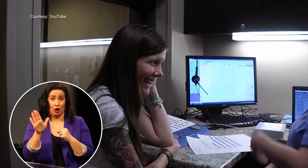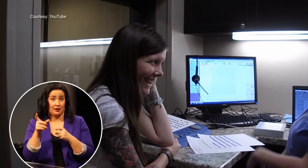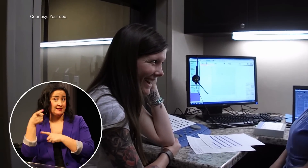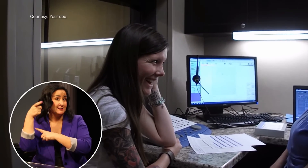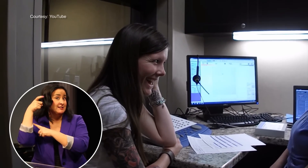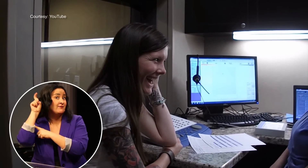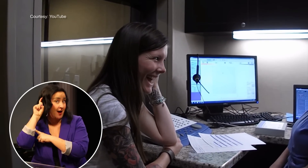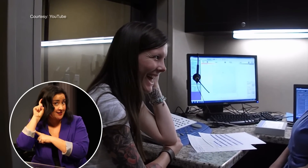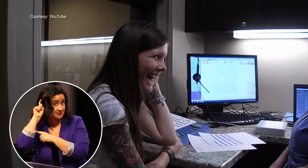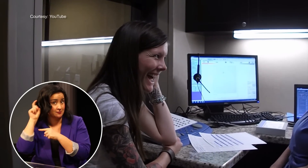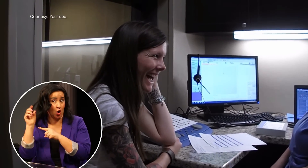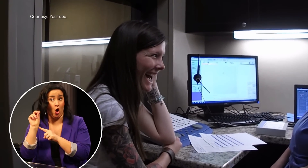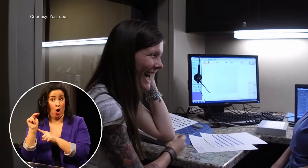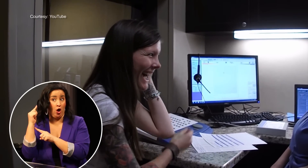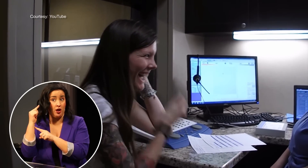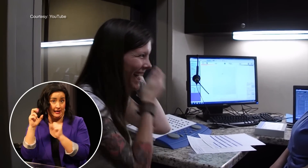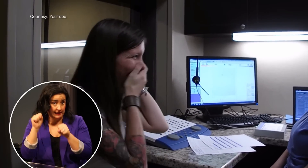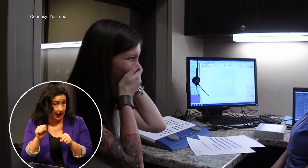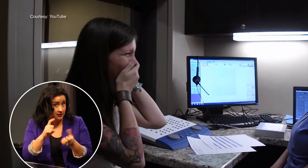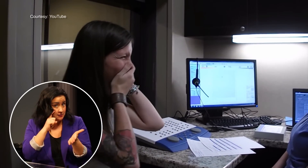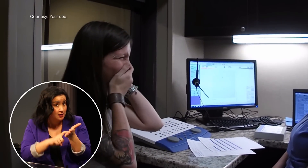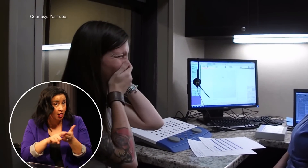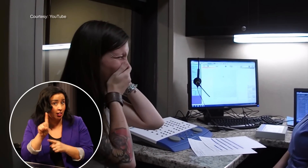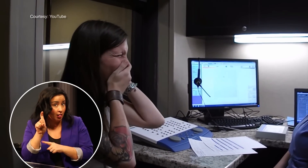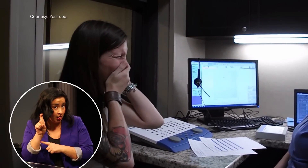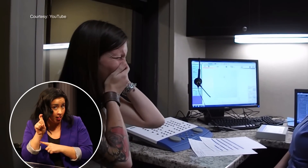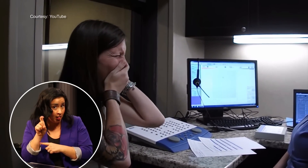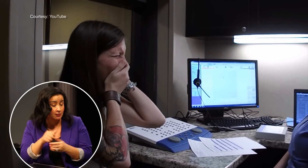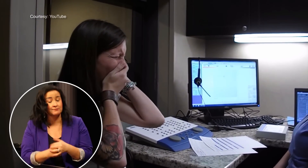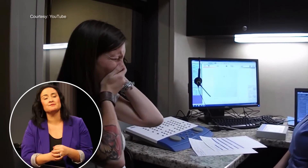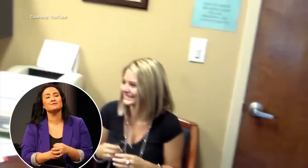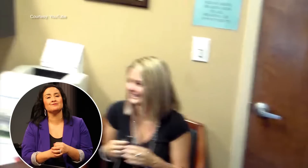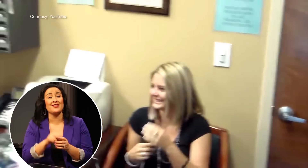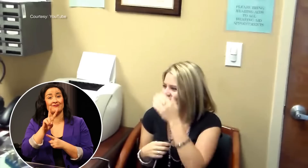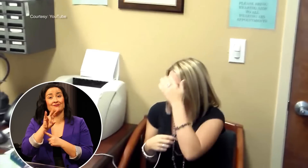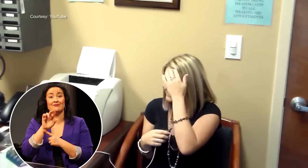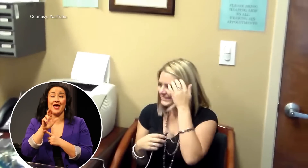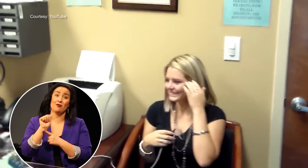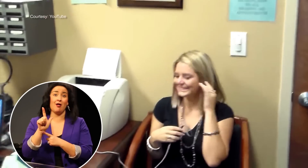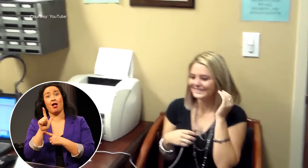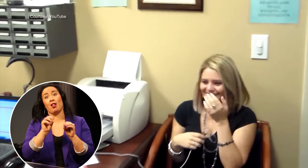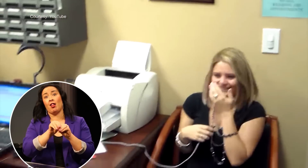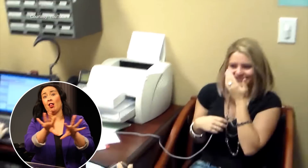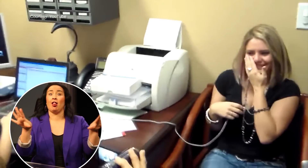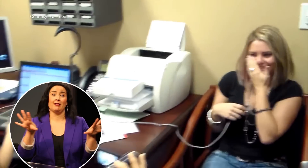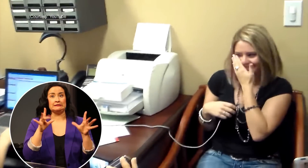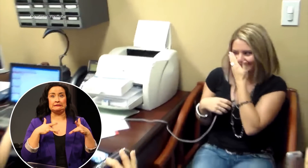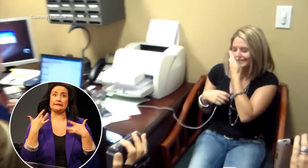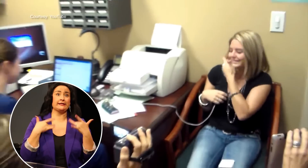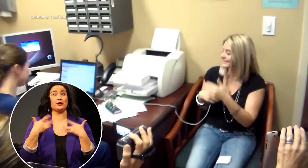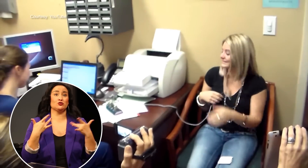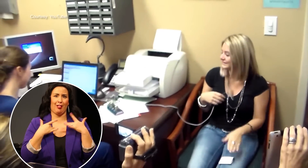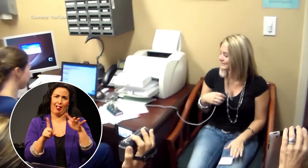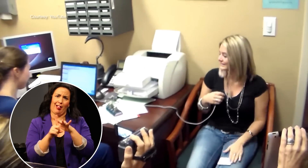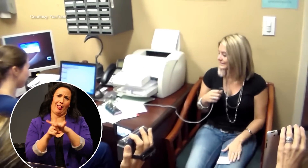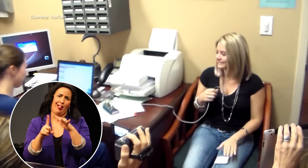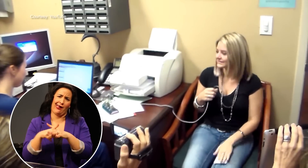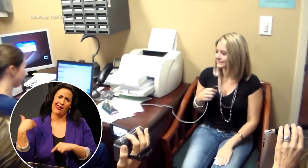these viral sensations pop up all the time